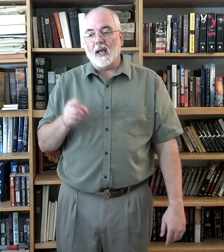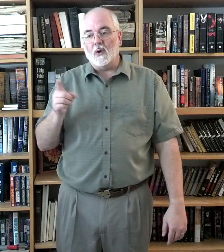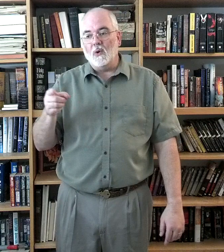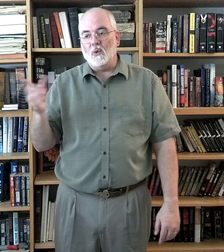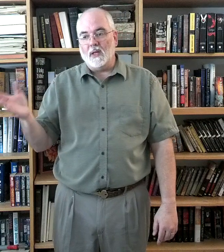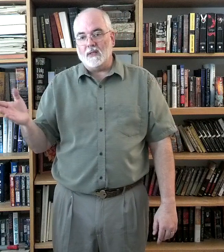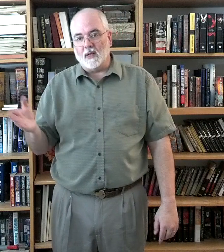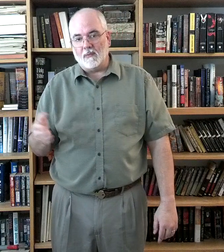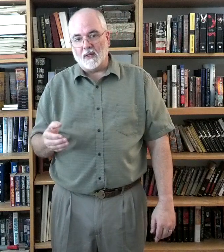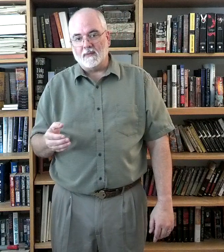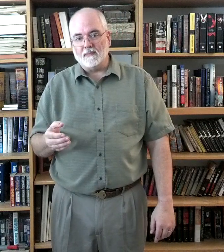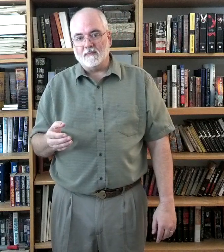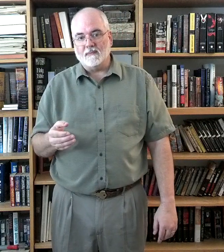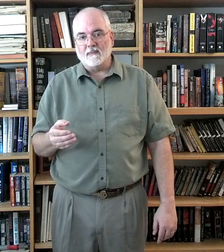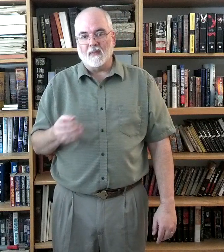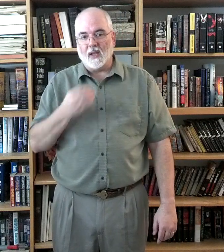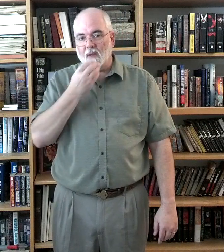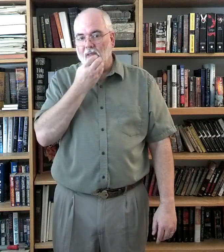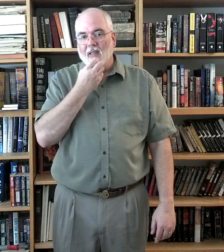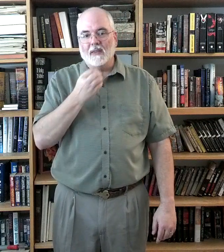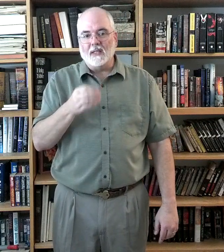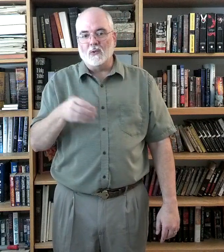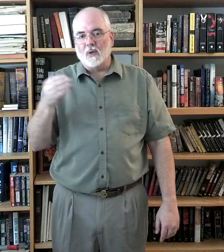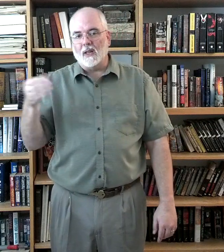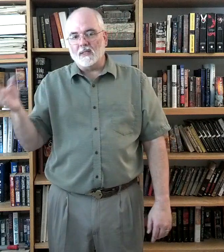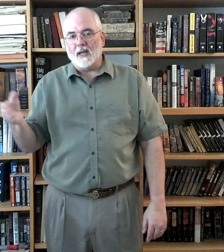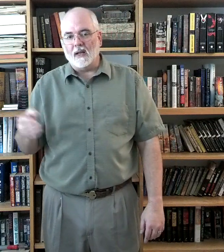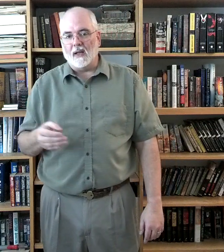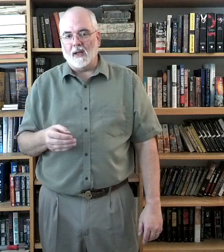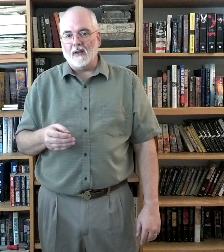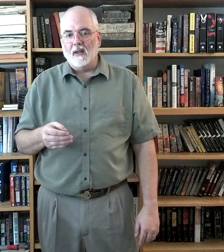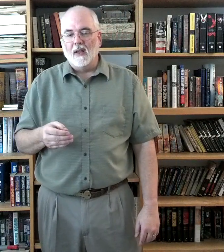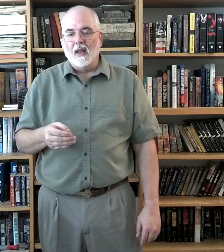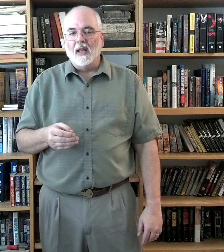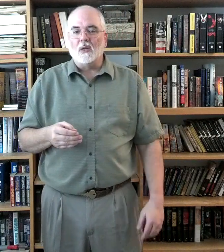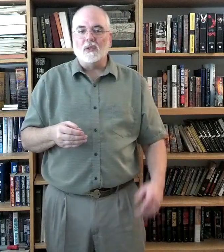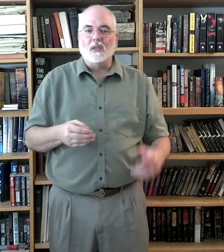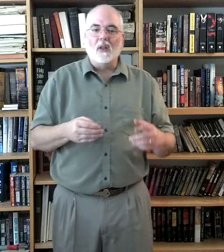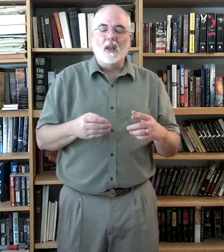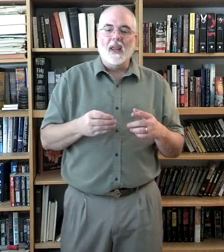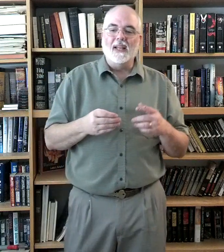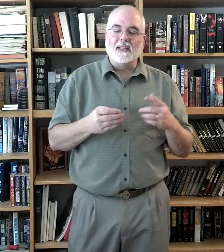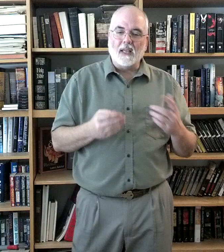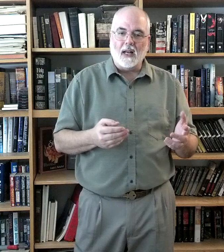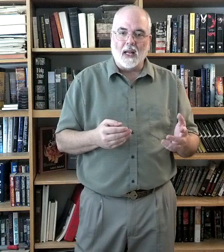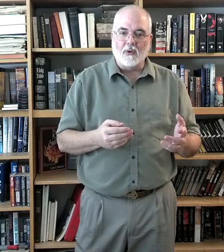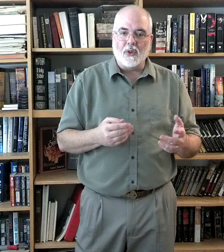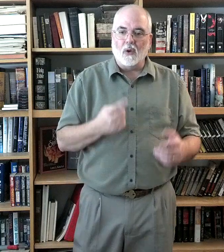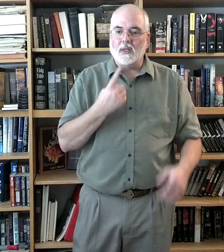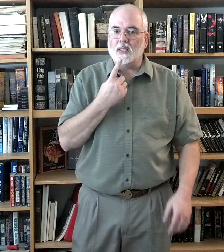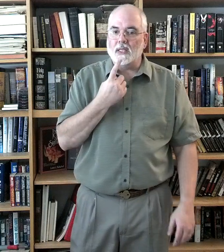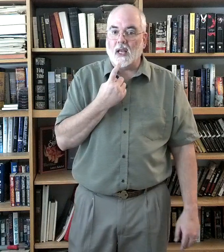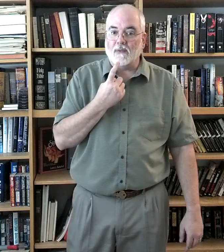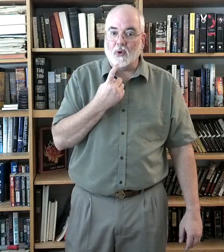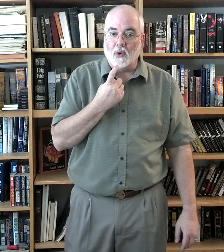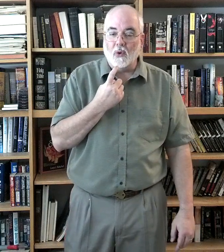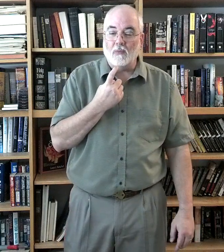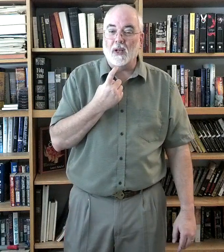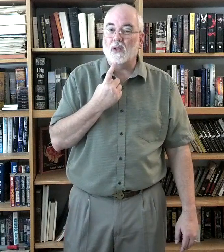who did something. Okay? This is really the second kind. So, in sign language, though, this is a sign for who, but it's